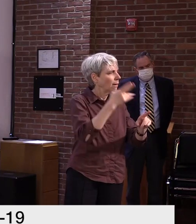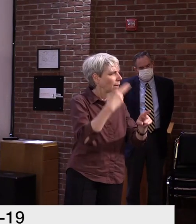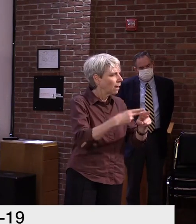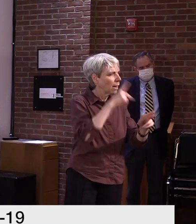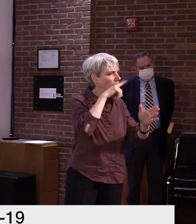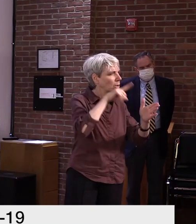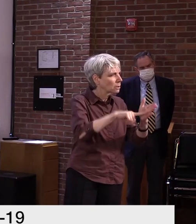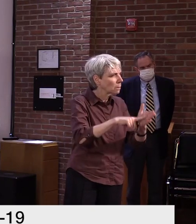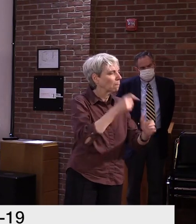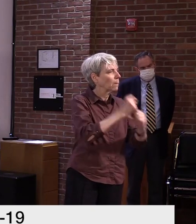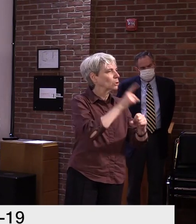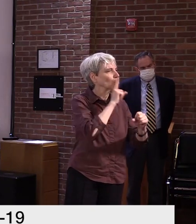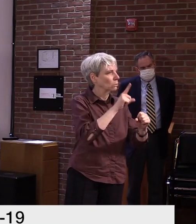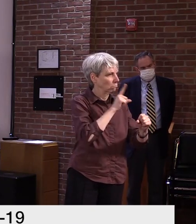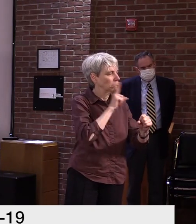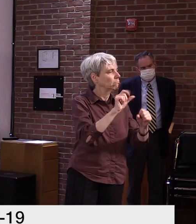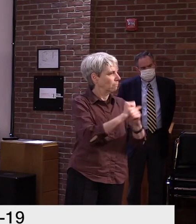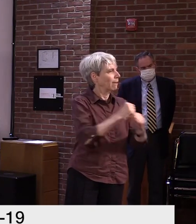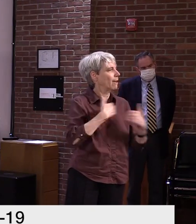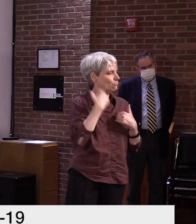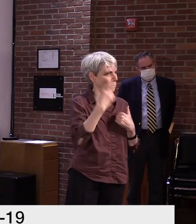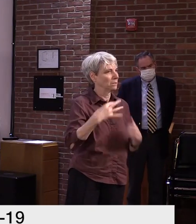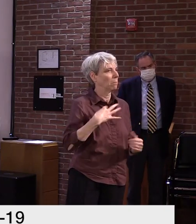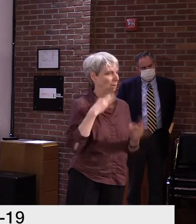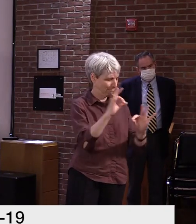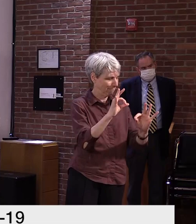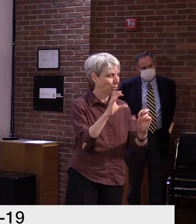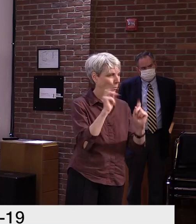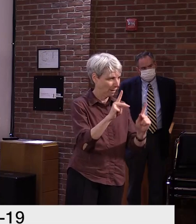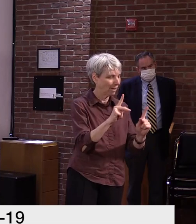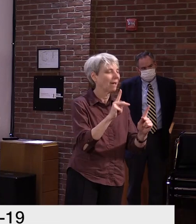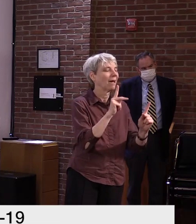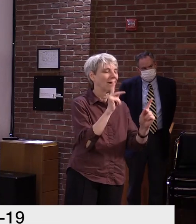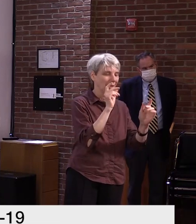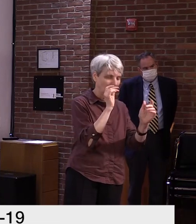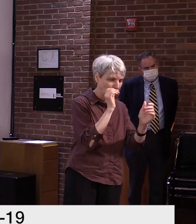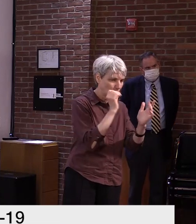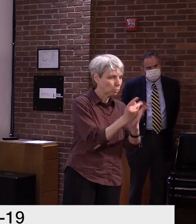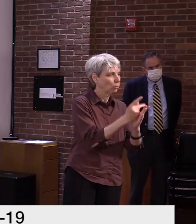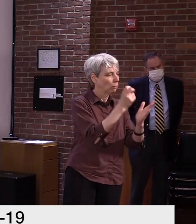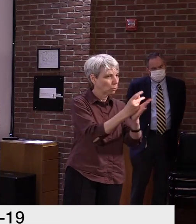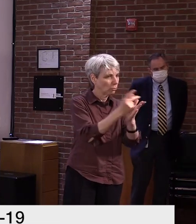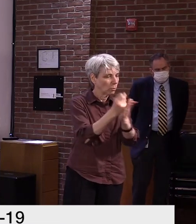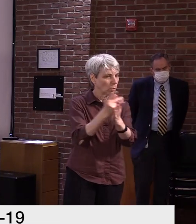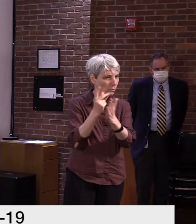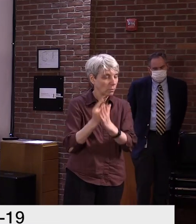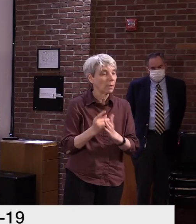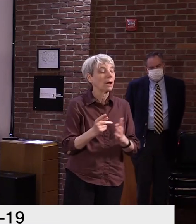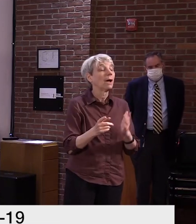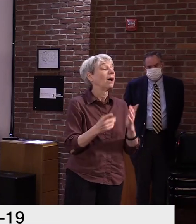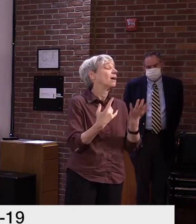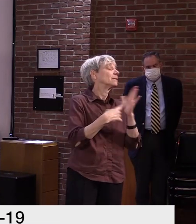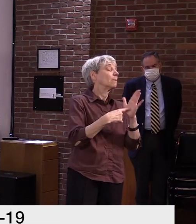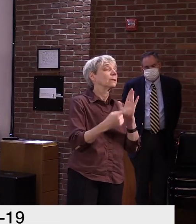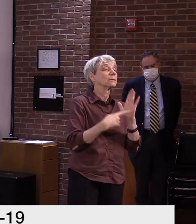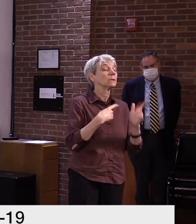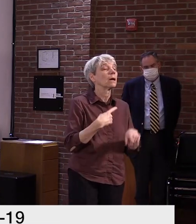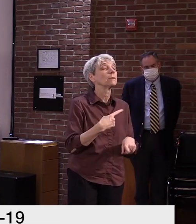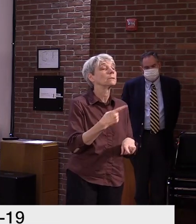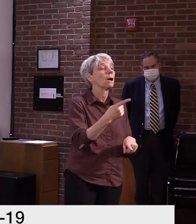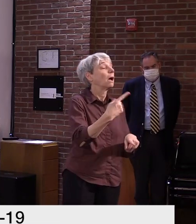recent days, you know, sometimes we'll call a number and go to a hotel room.